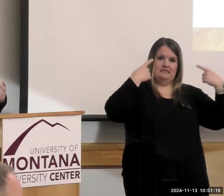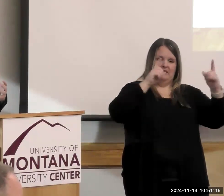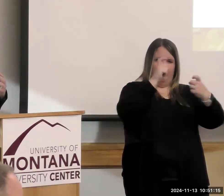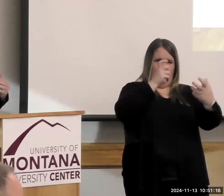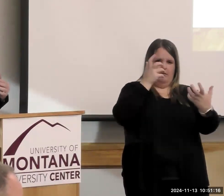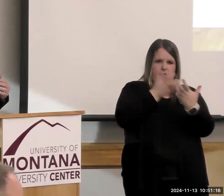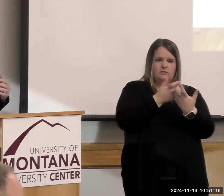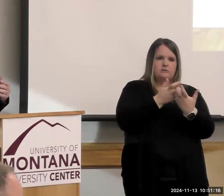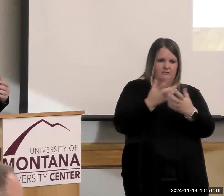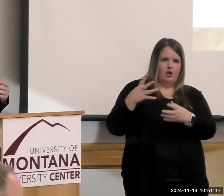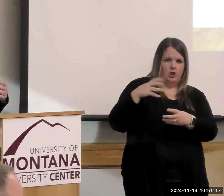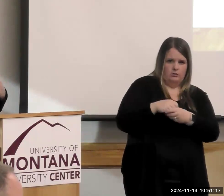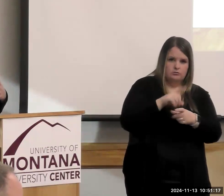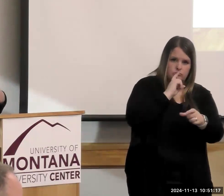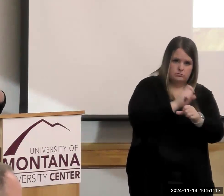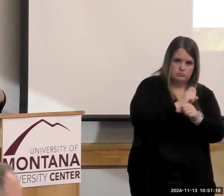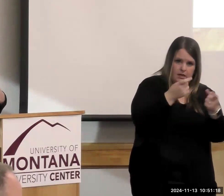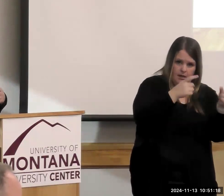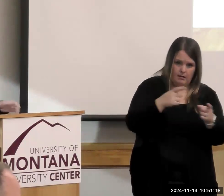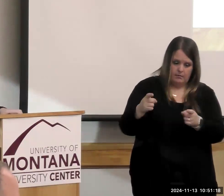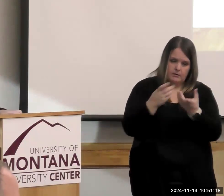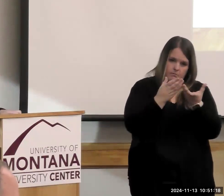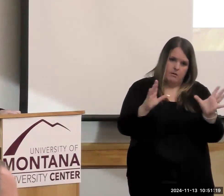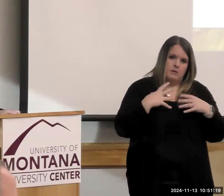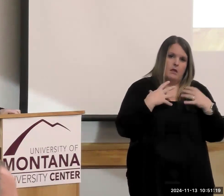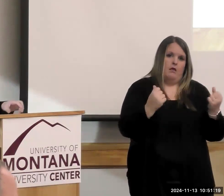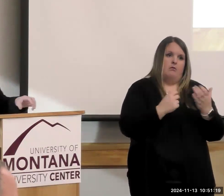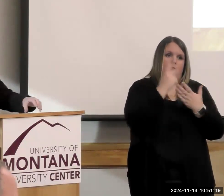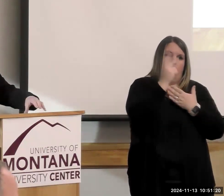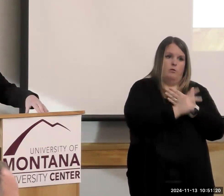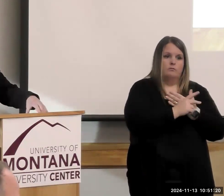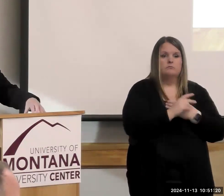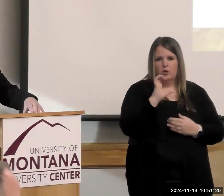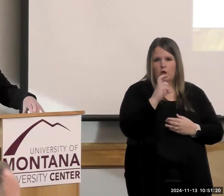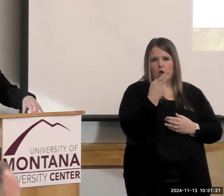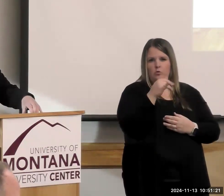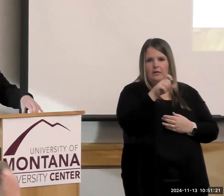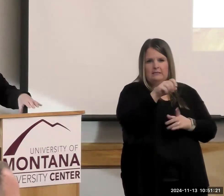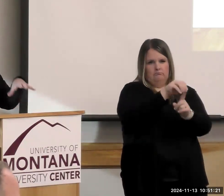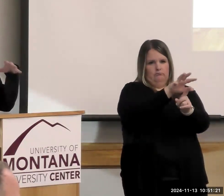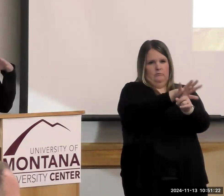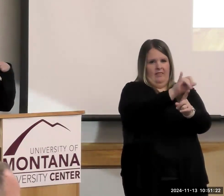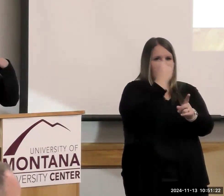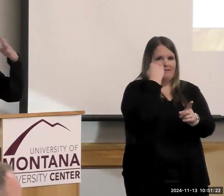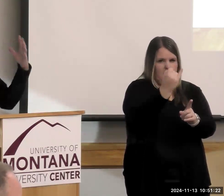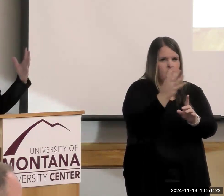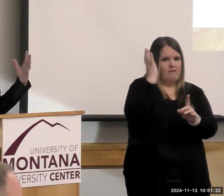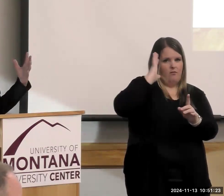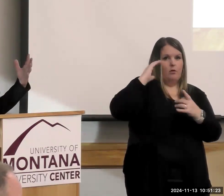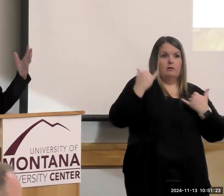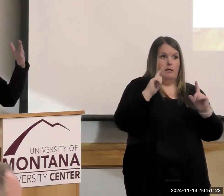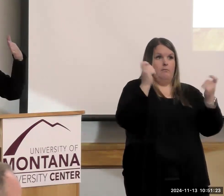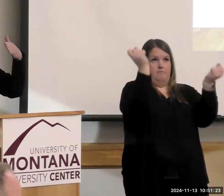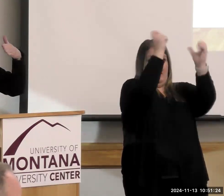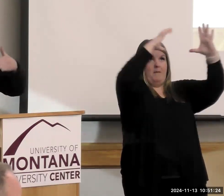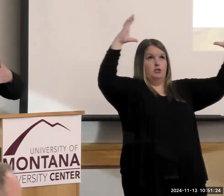for inclusion have happened in public health programs. Chris introduced that idea to us. And so we've got the big picture.